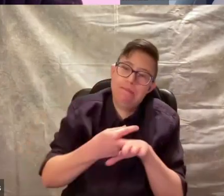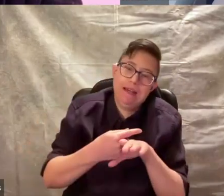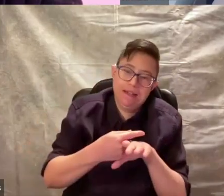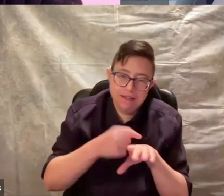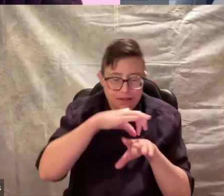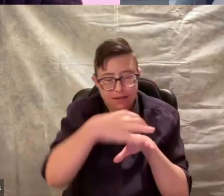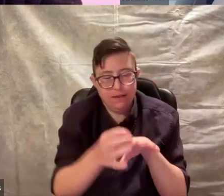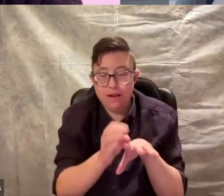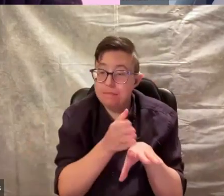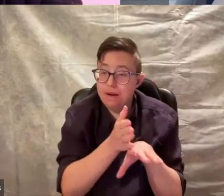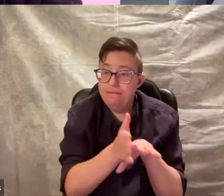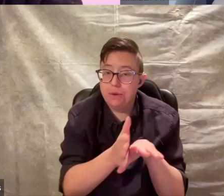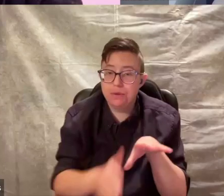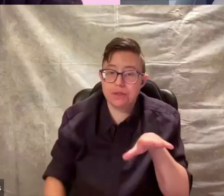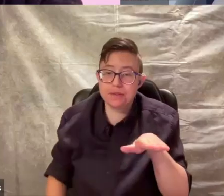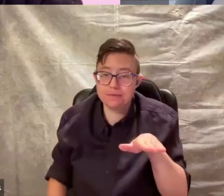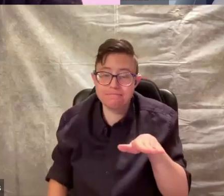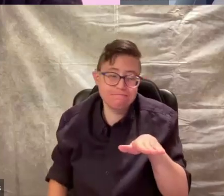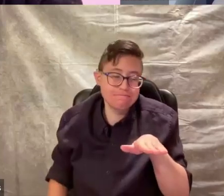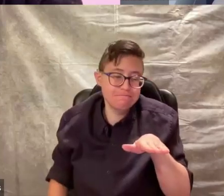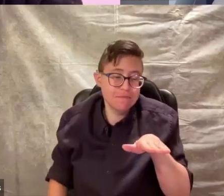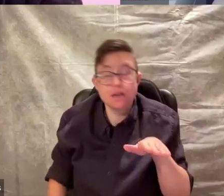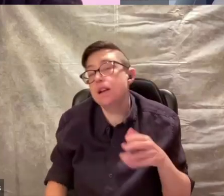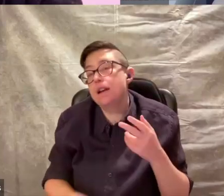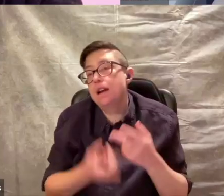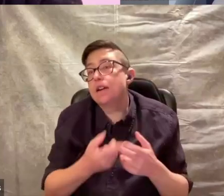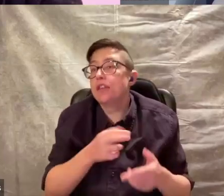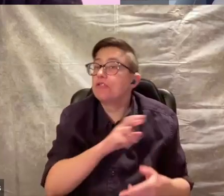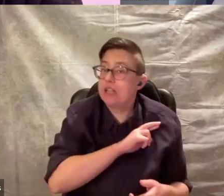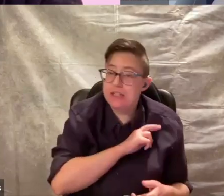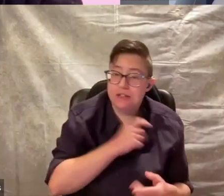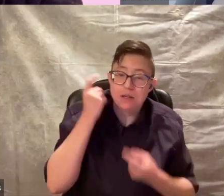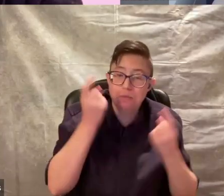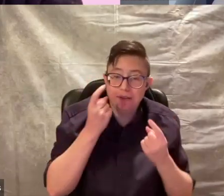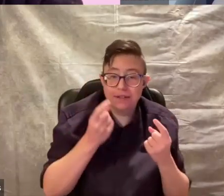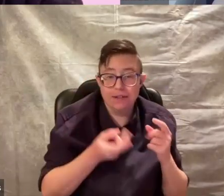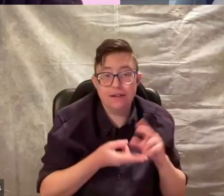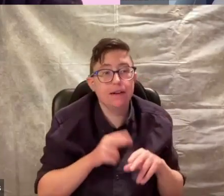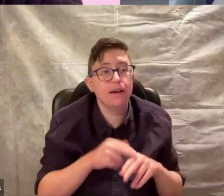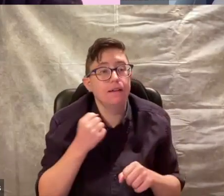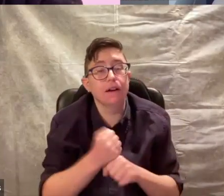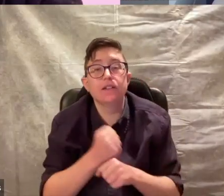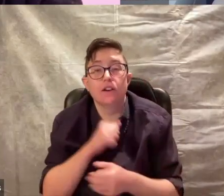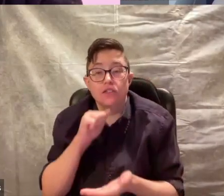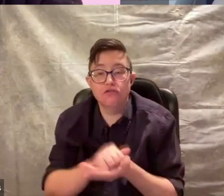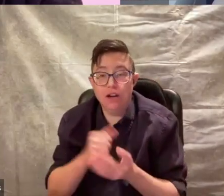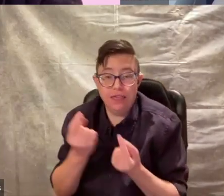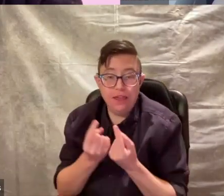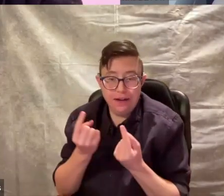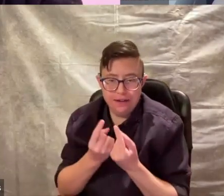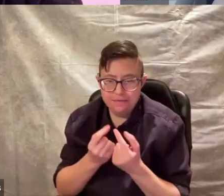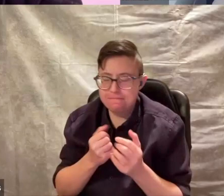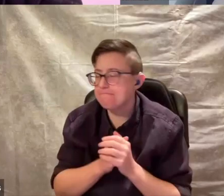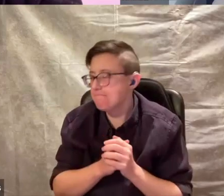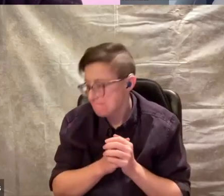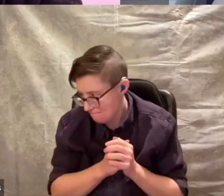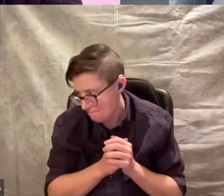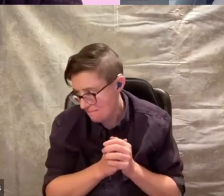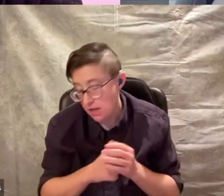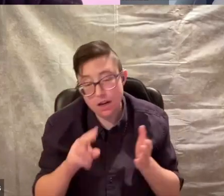new pins in my foot. Another reason to wonder if I'd done the right thing.